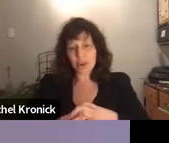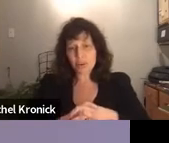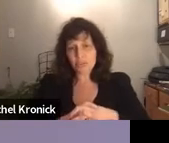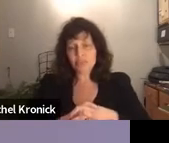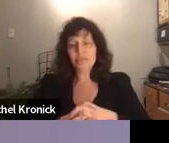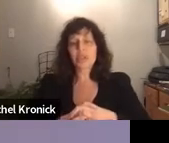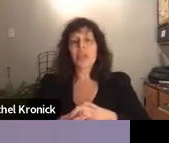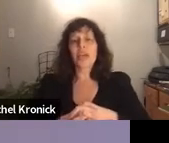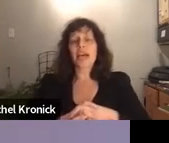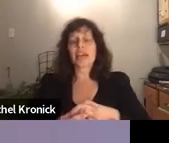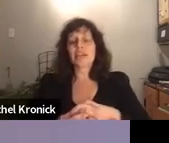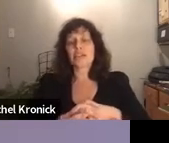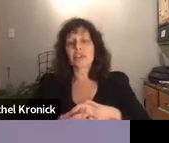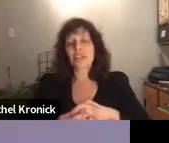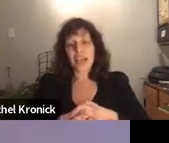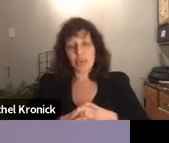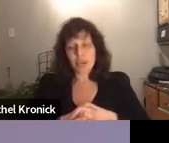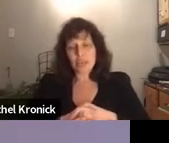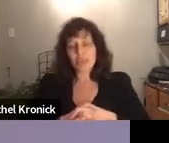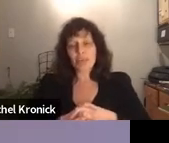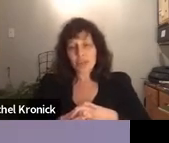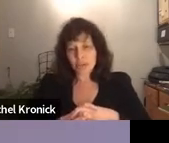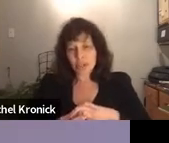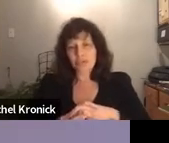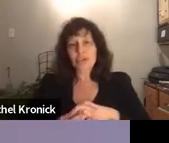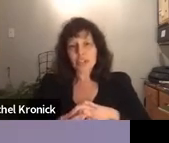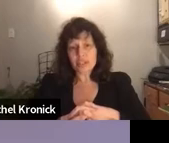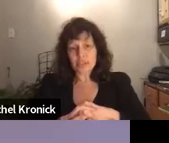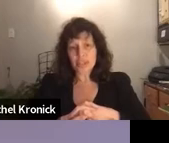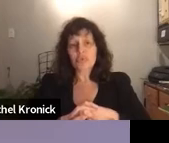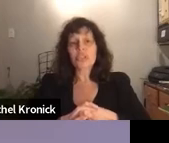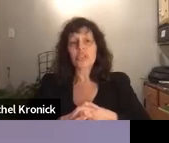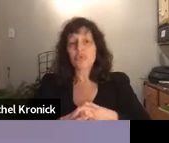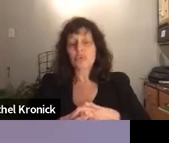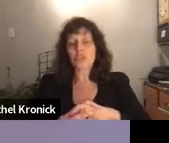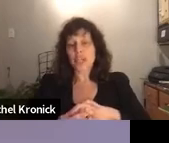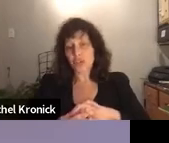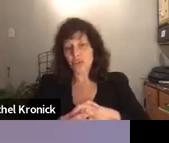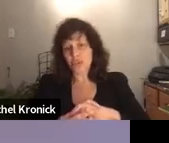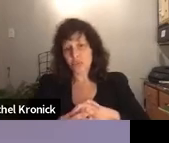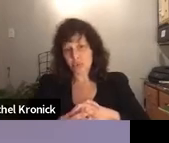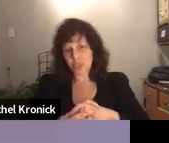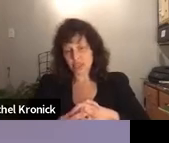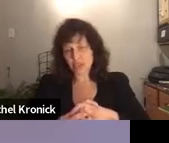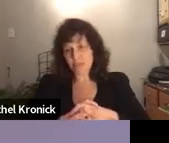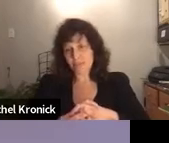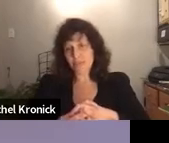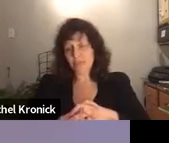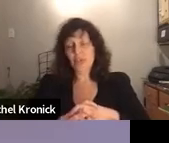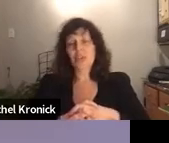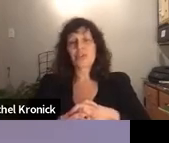family home and gang raped the mother in front of these preschool aged boys.